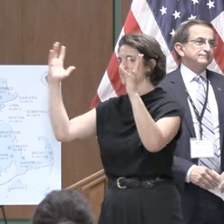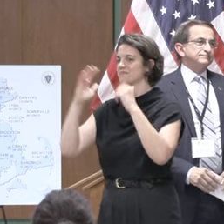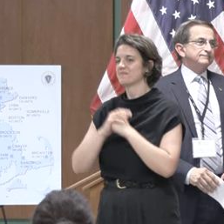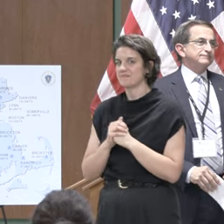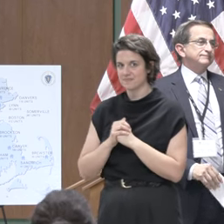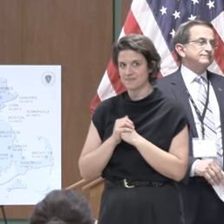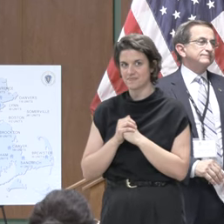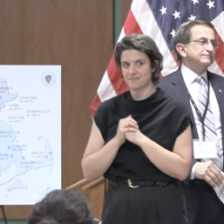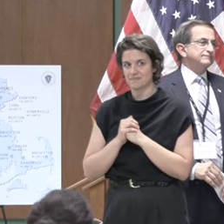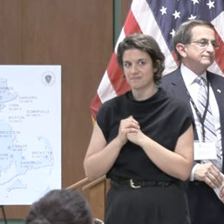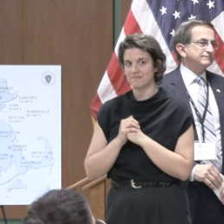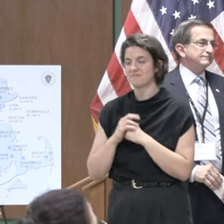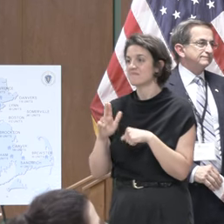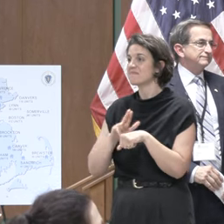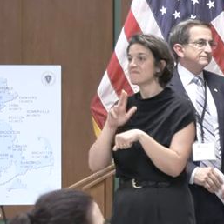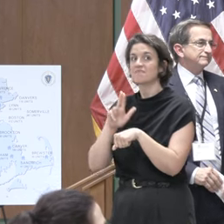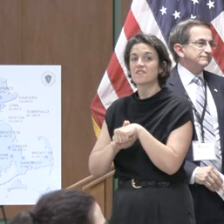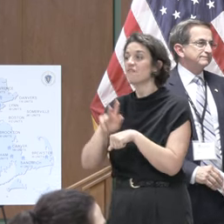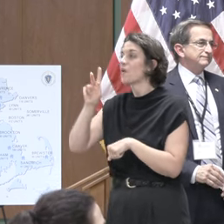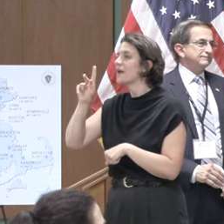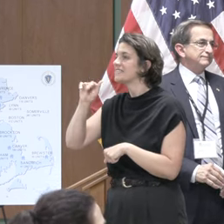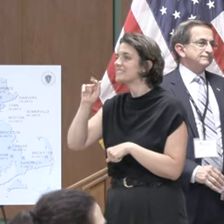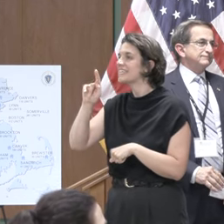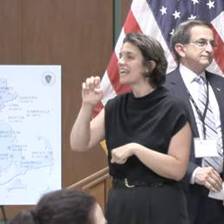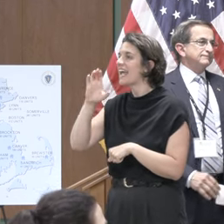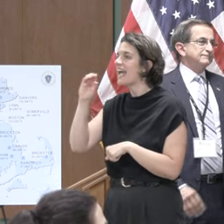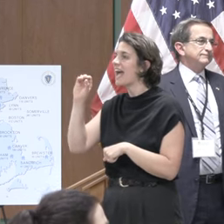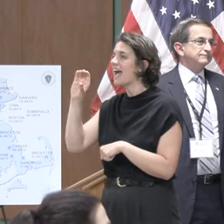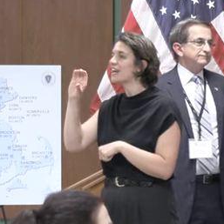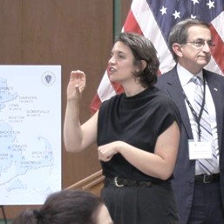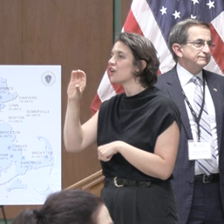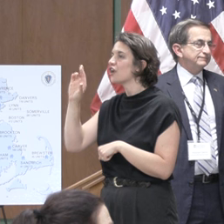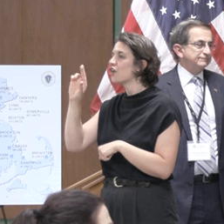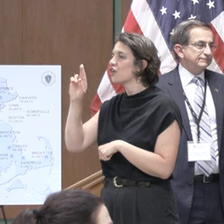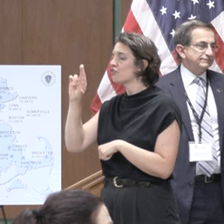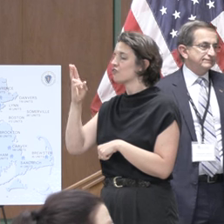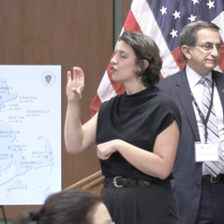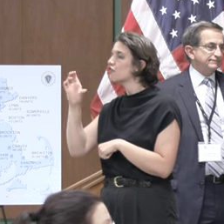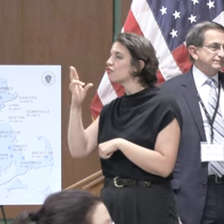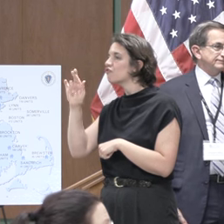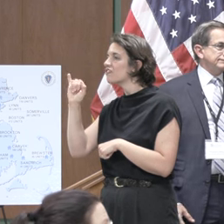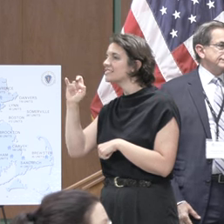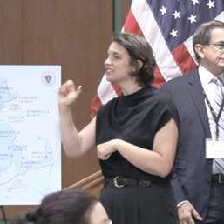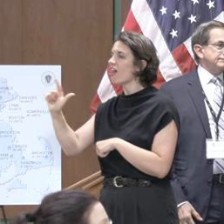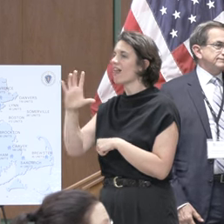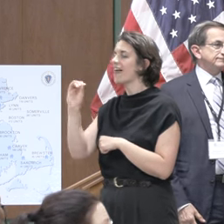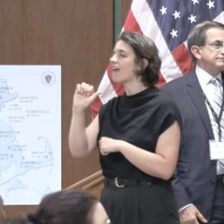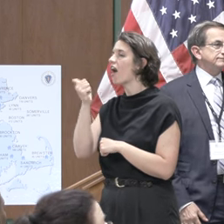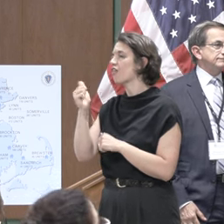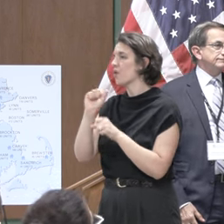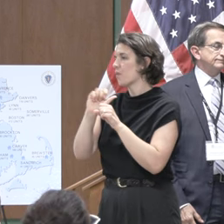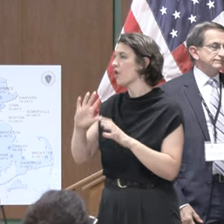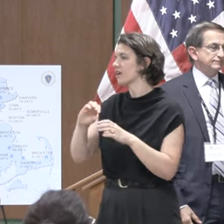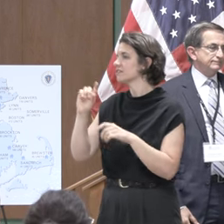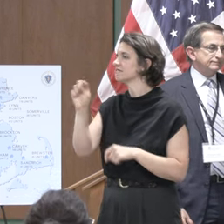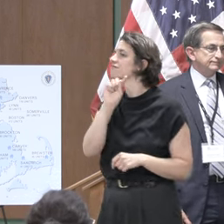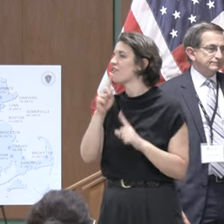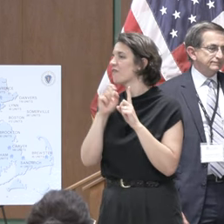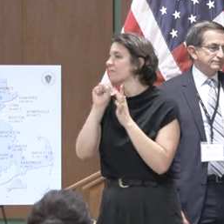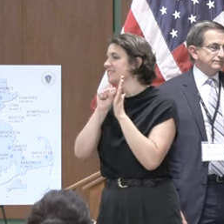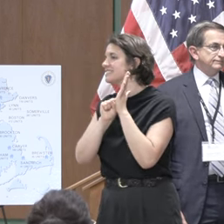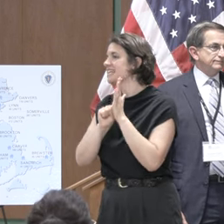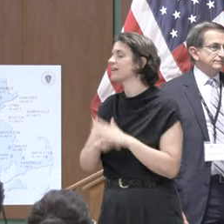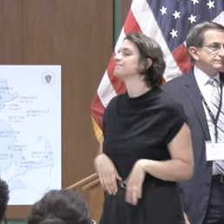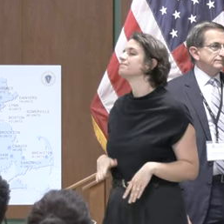and of course what would we do without kate and crystal and and others at the state so um it's my pleasure to introduce steve